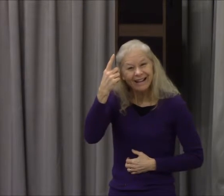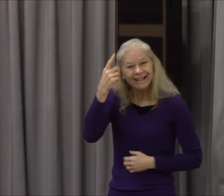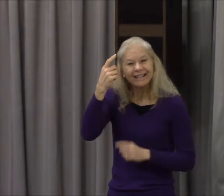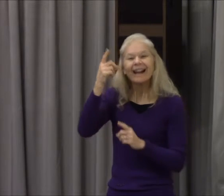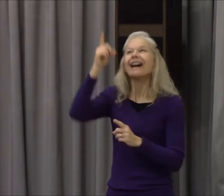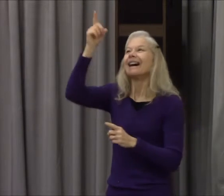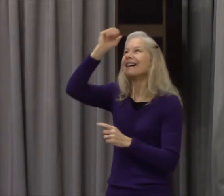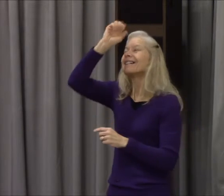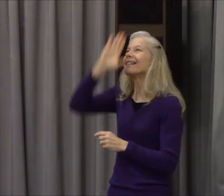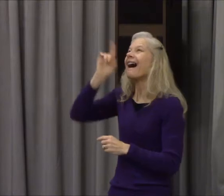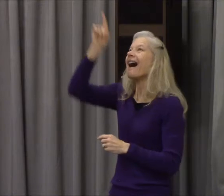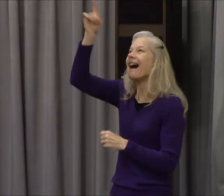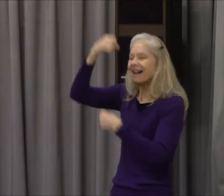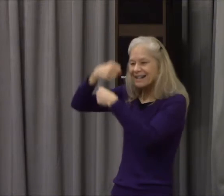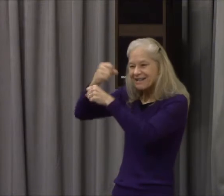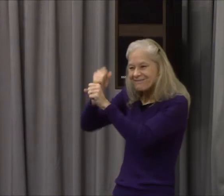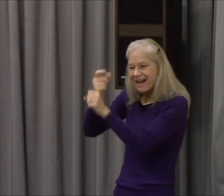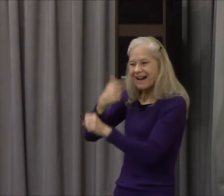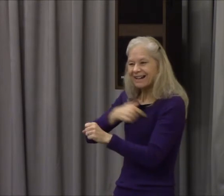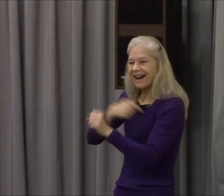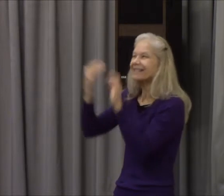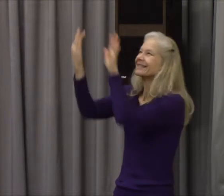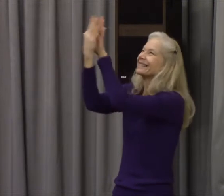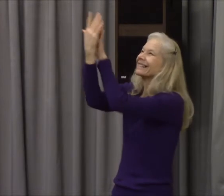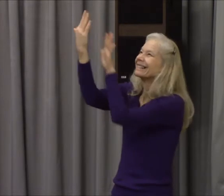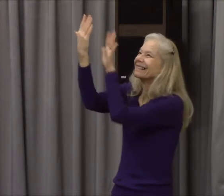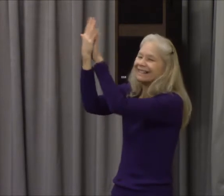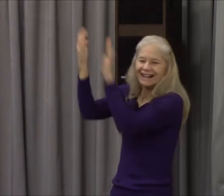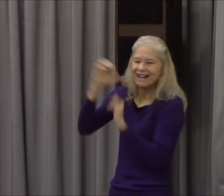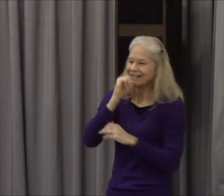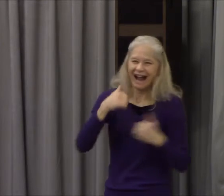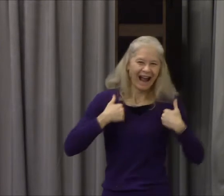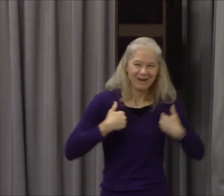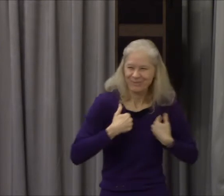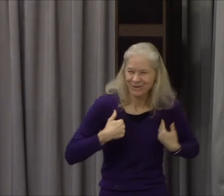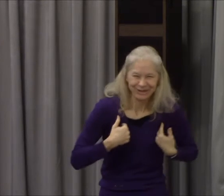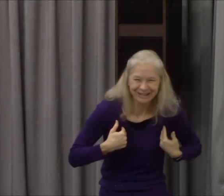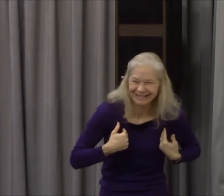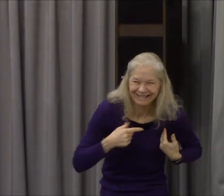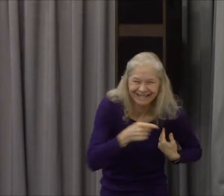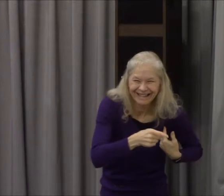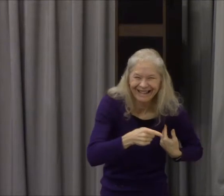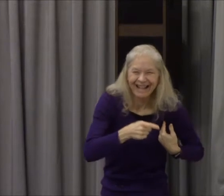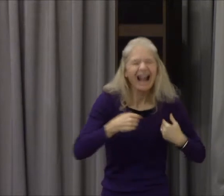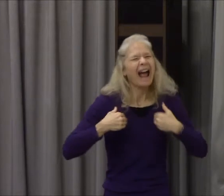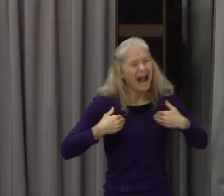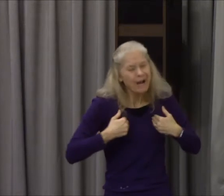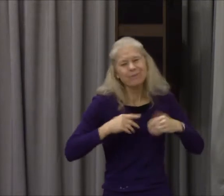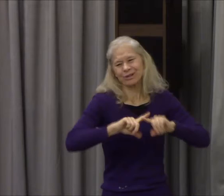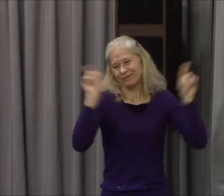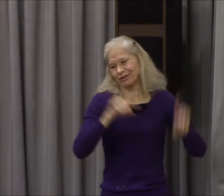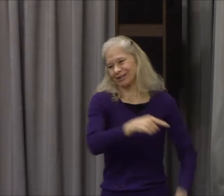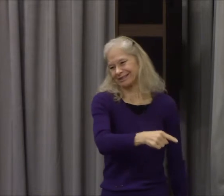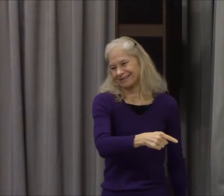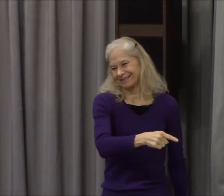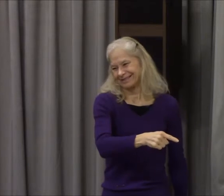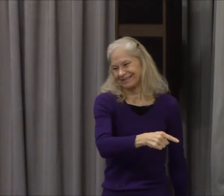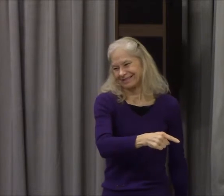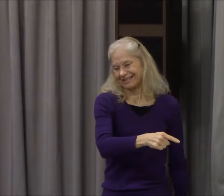that was put in you and in me and it's in there according to Romans 1 we have that knowledge